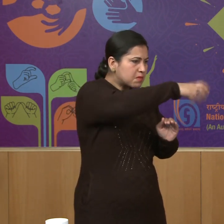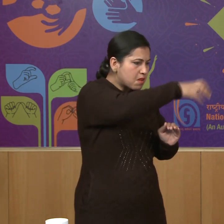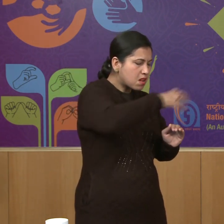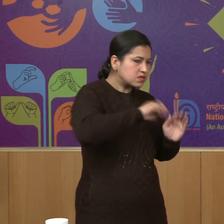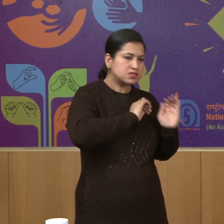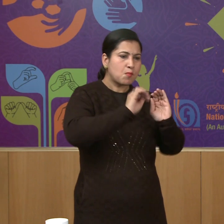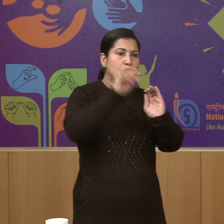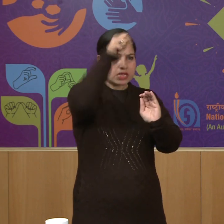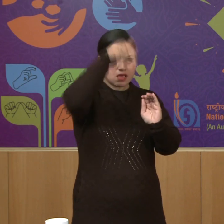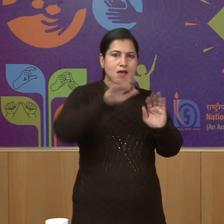society